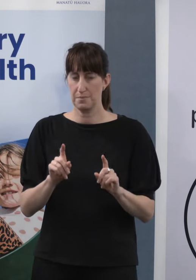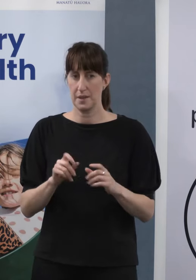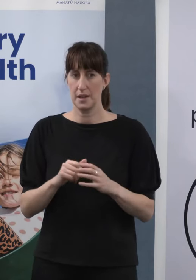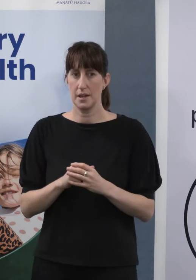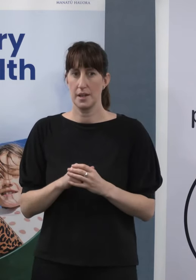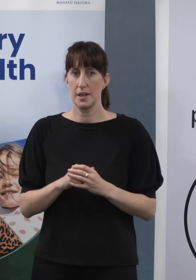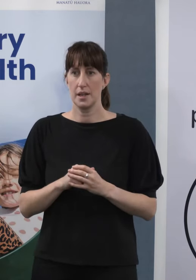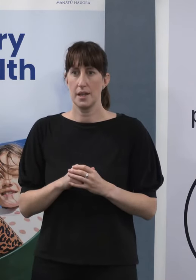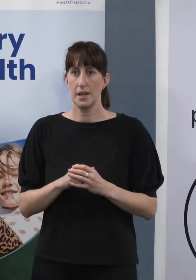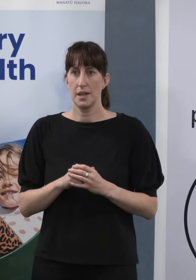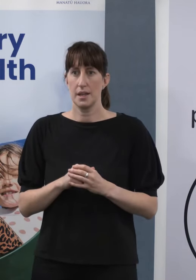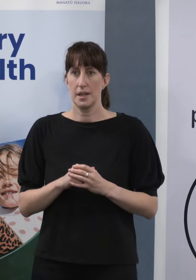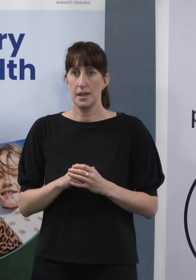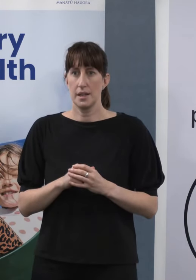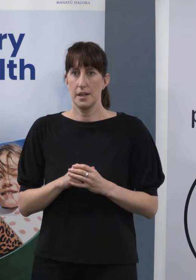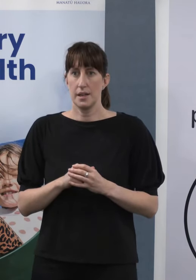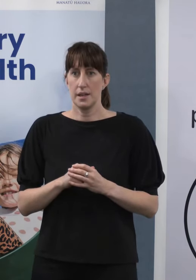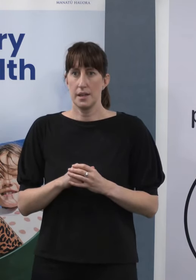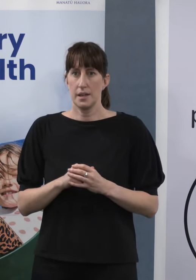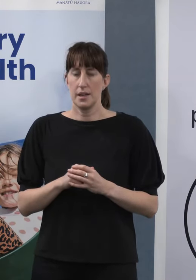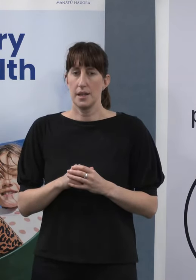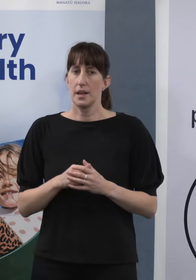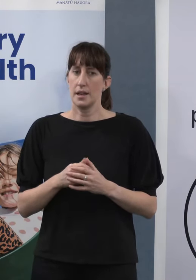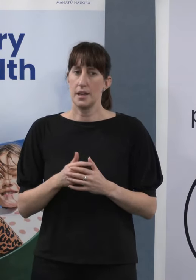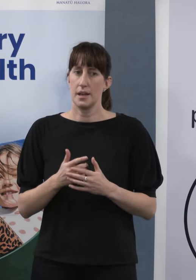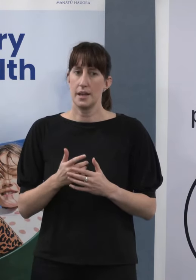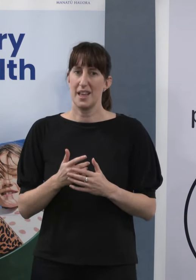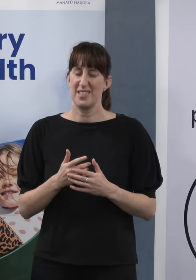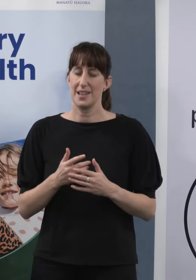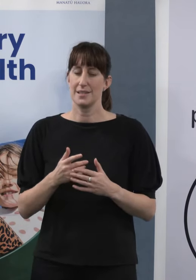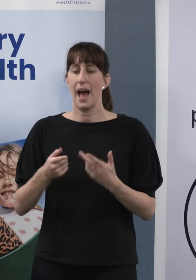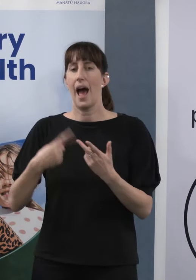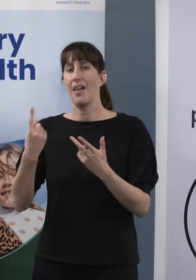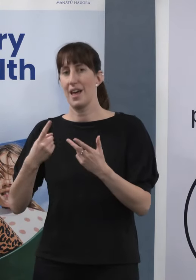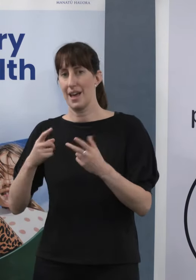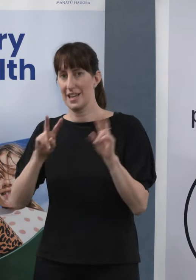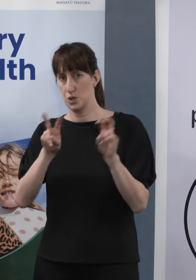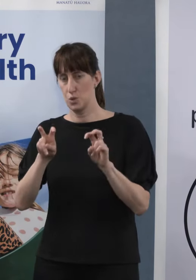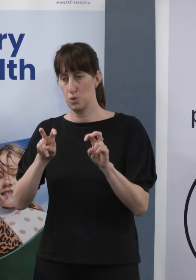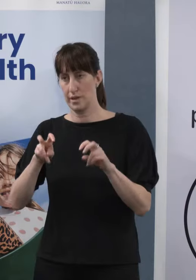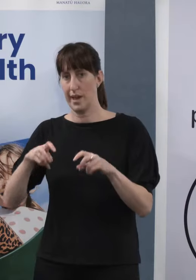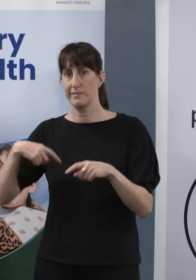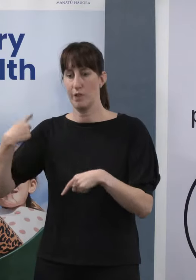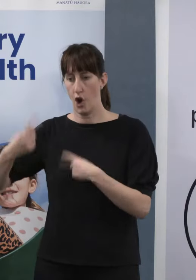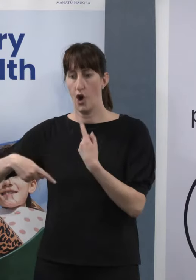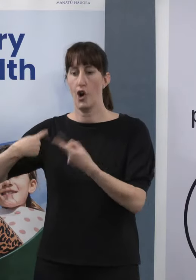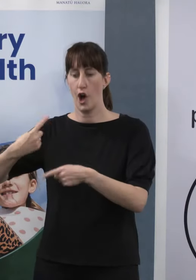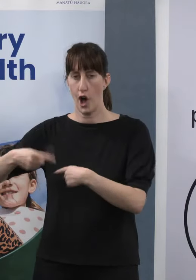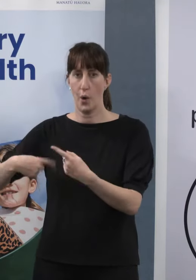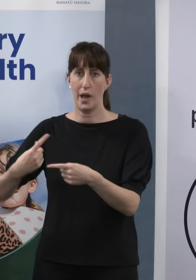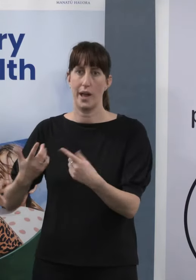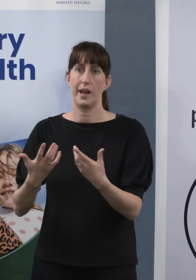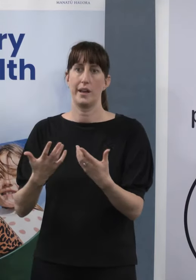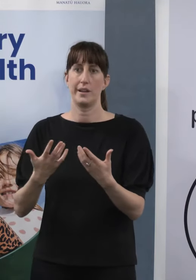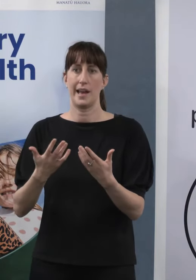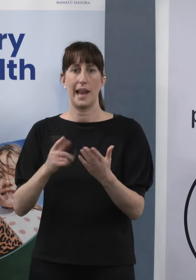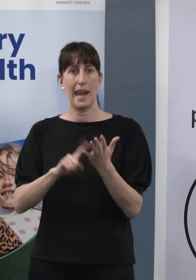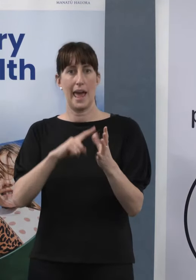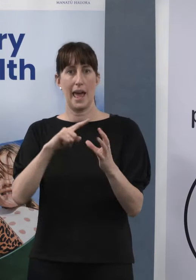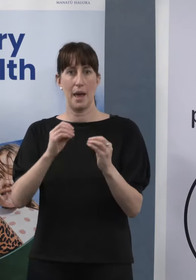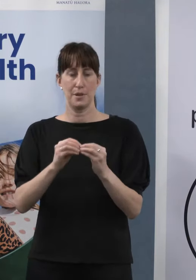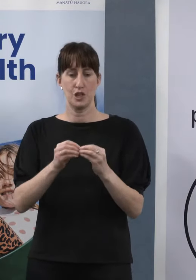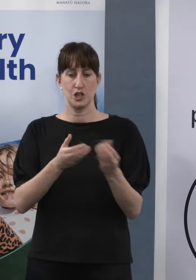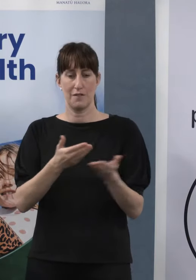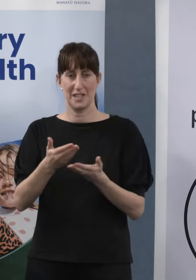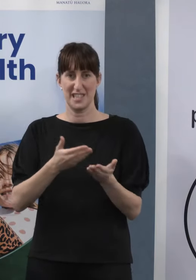society has pointed out, that there are long-standing issues around the delivery of lab services in the country,